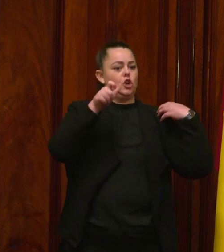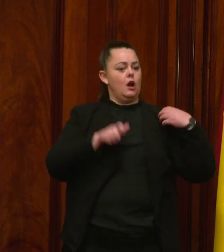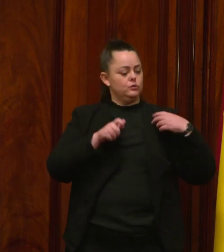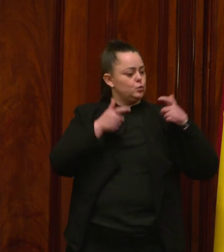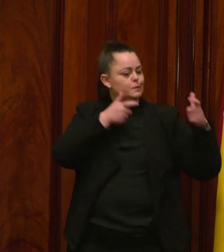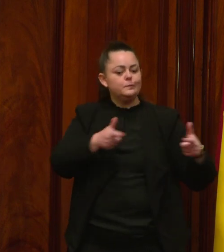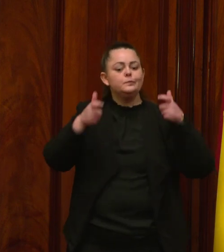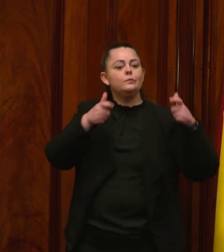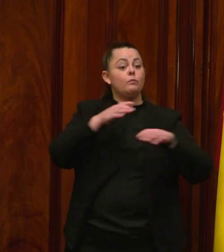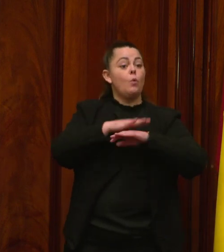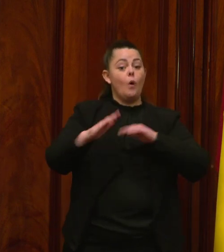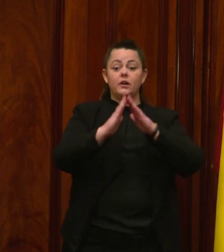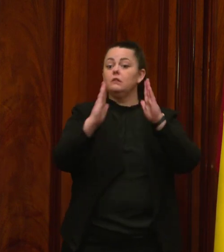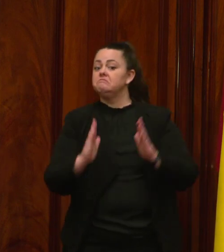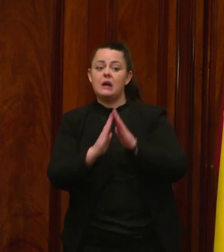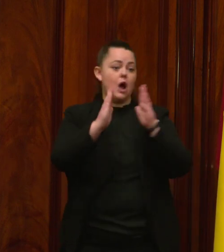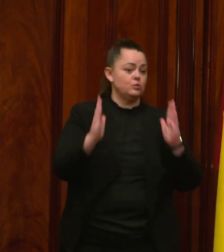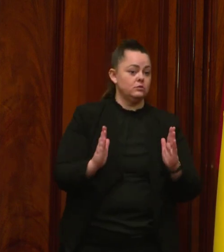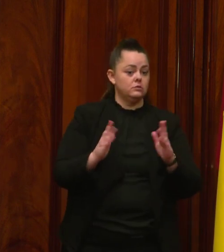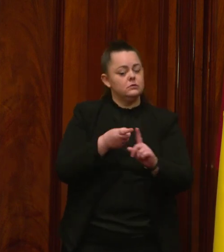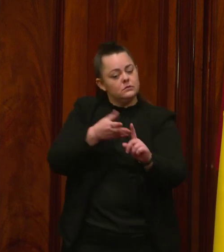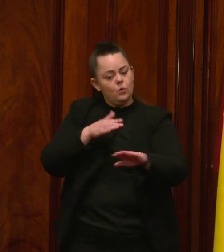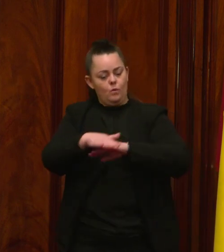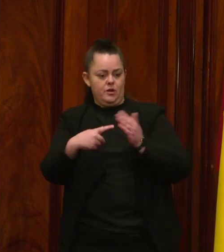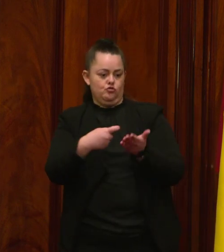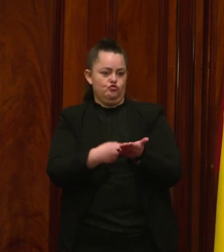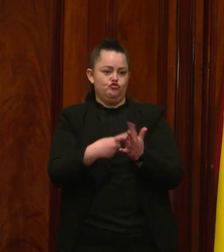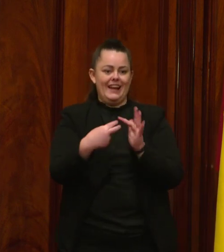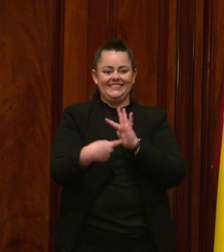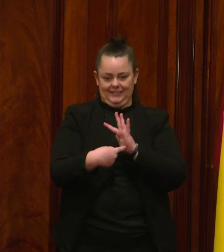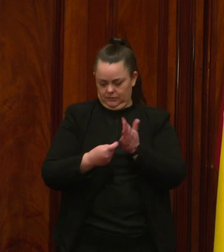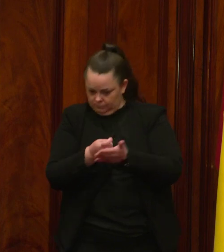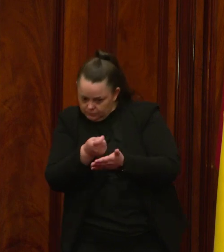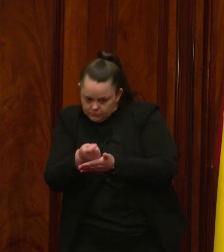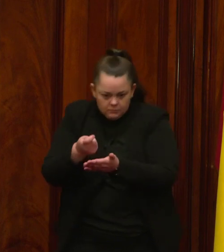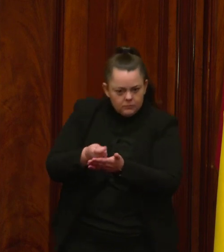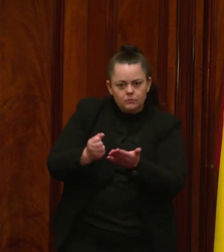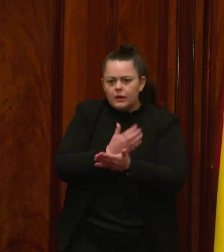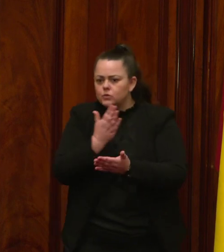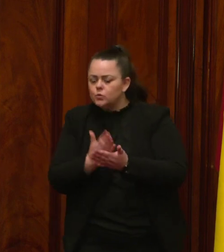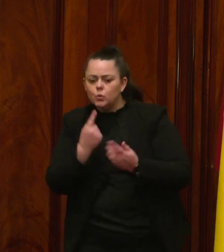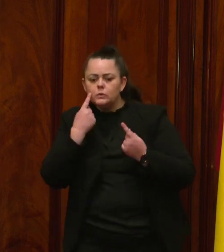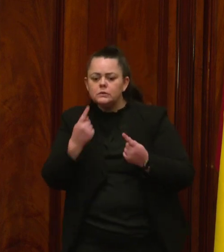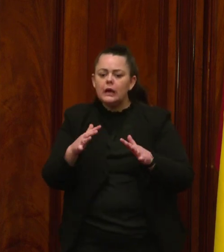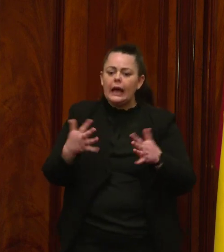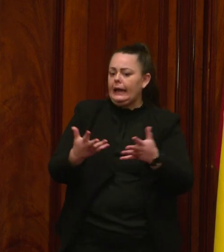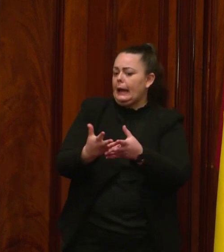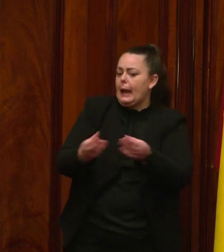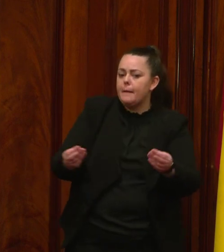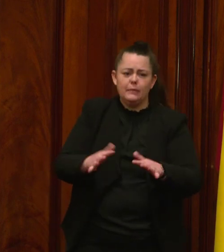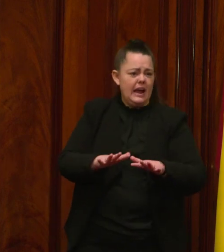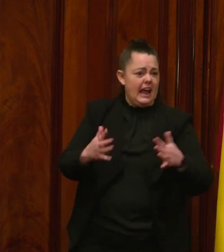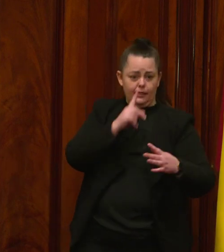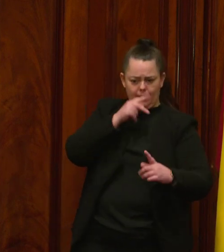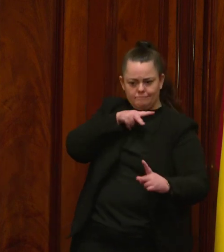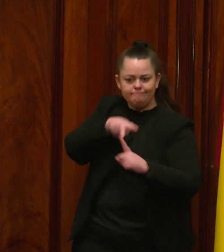to boosting housing supply for renters, identifying the practices and gaps that undermine the rights of renters and gathering data